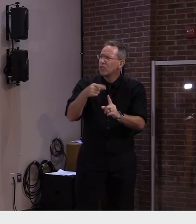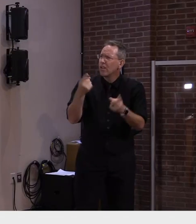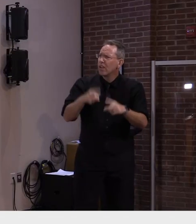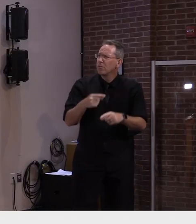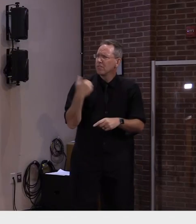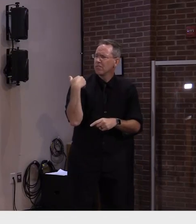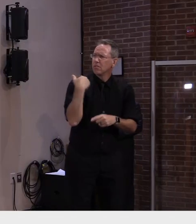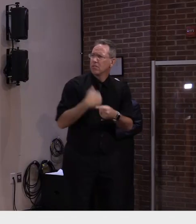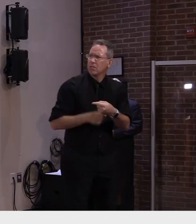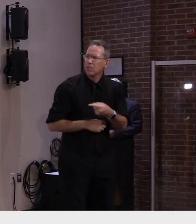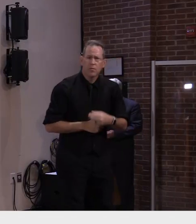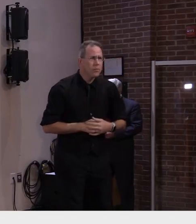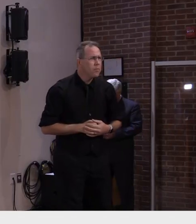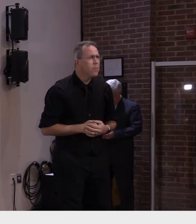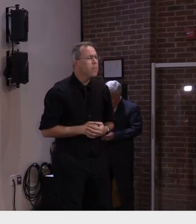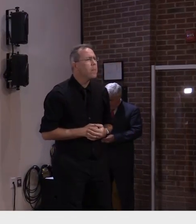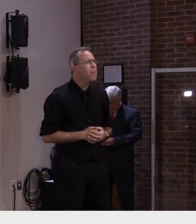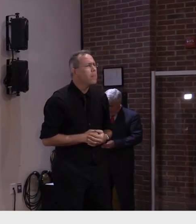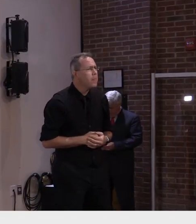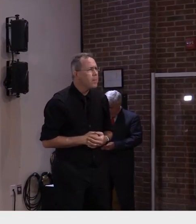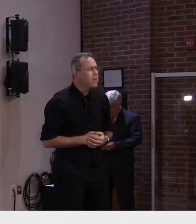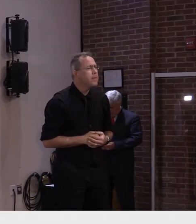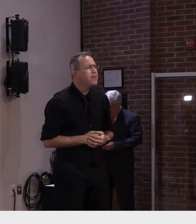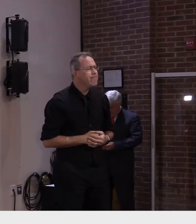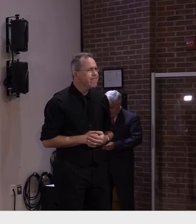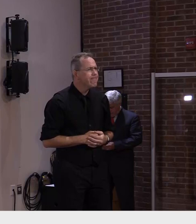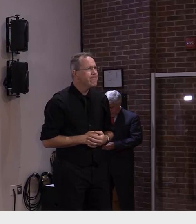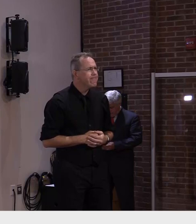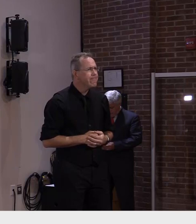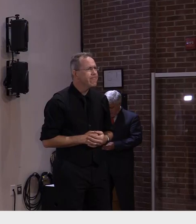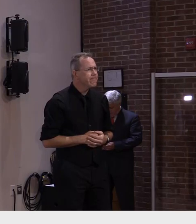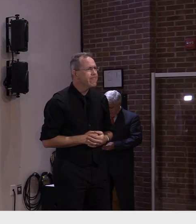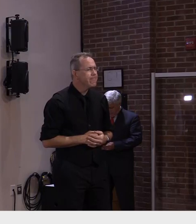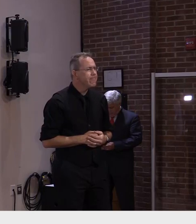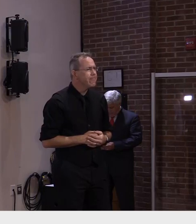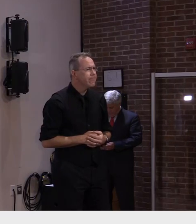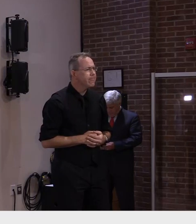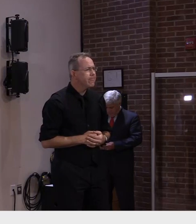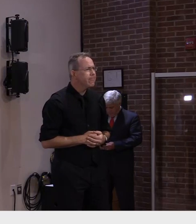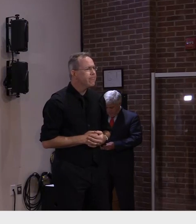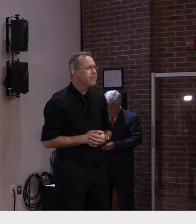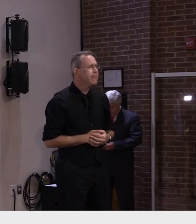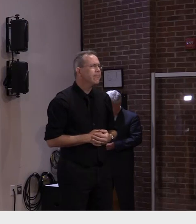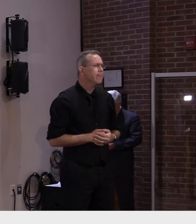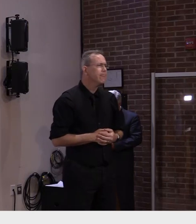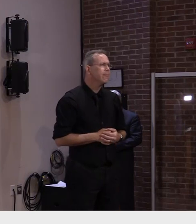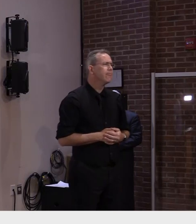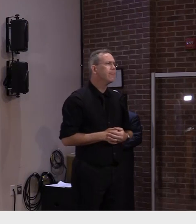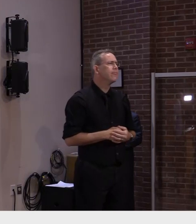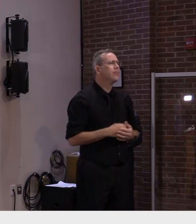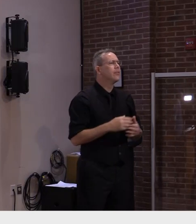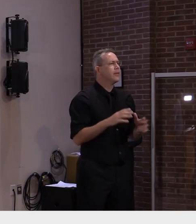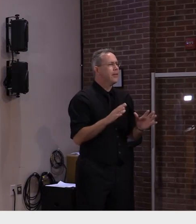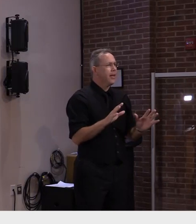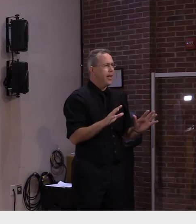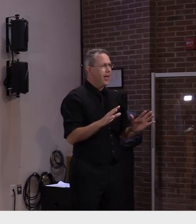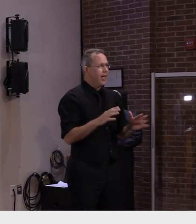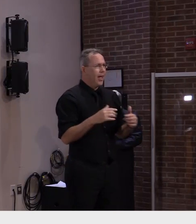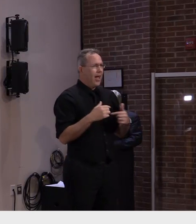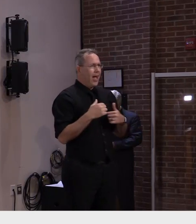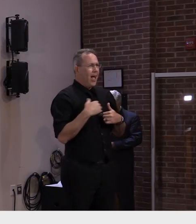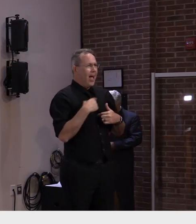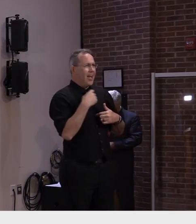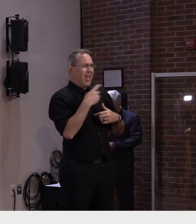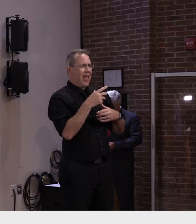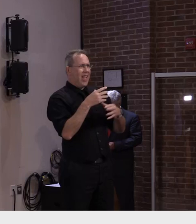in from day to day? Yeah. So my sense is, I can't give you this with 100% certainty, that more of it was